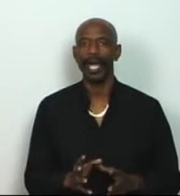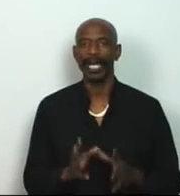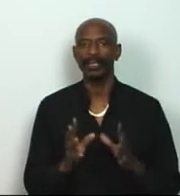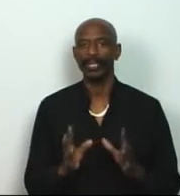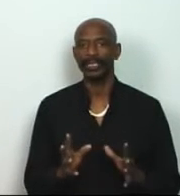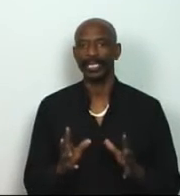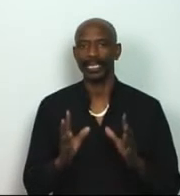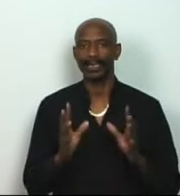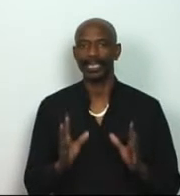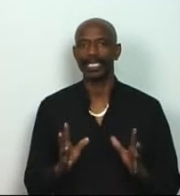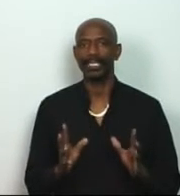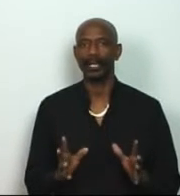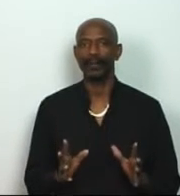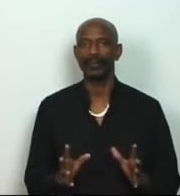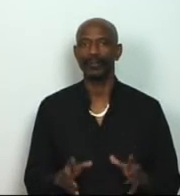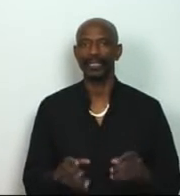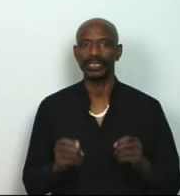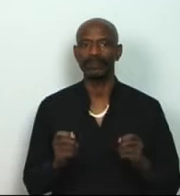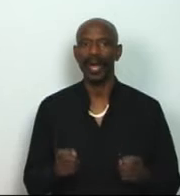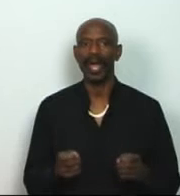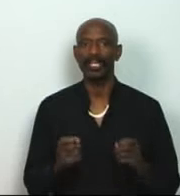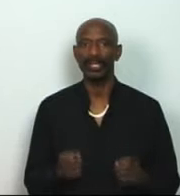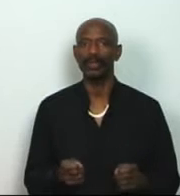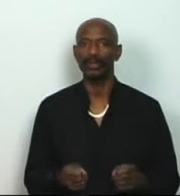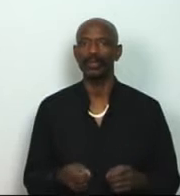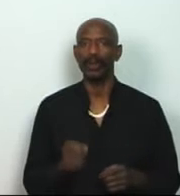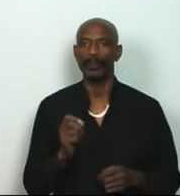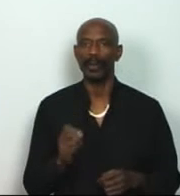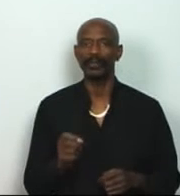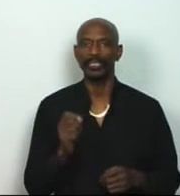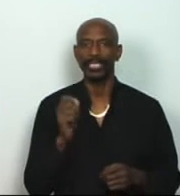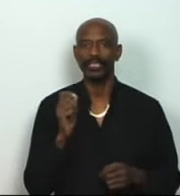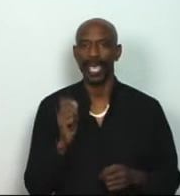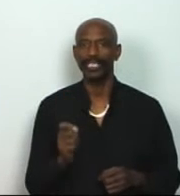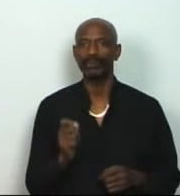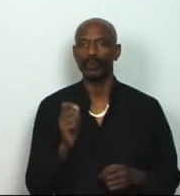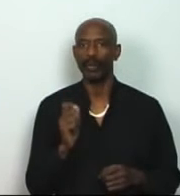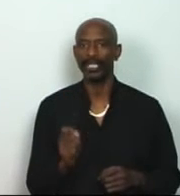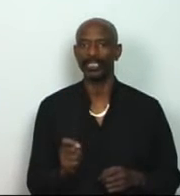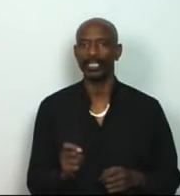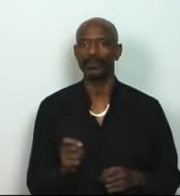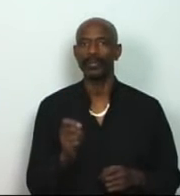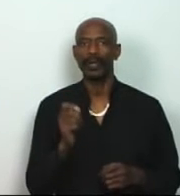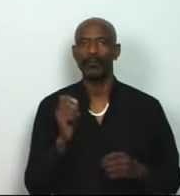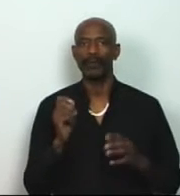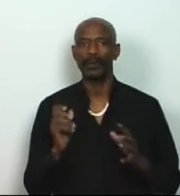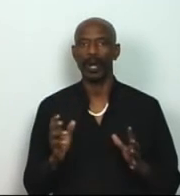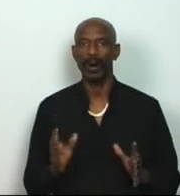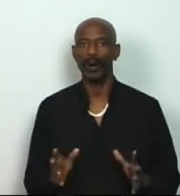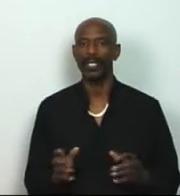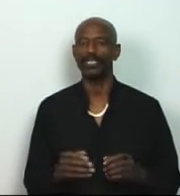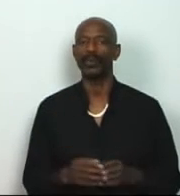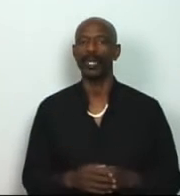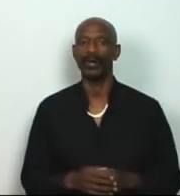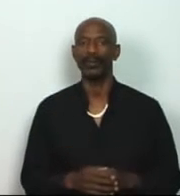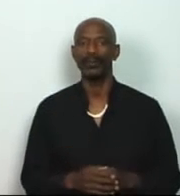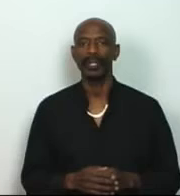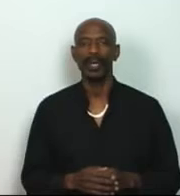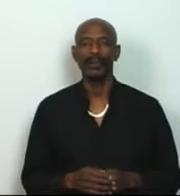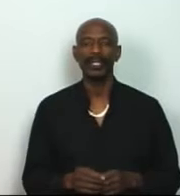I trust that I said enough to inspire you to approach this exploration from your heart as well, because